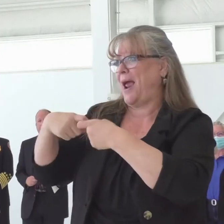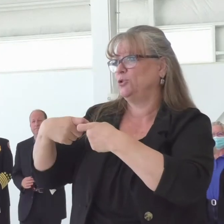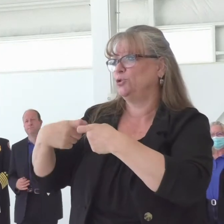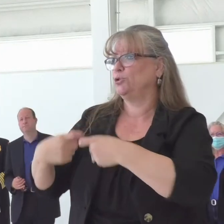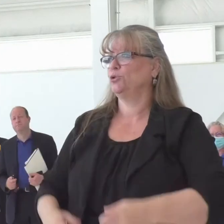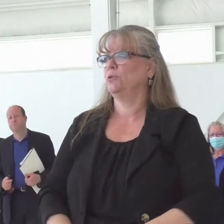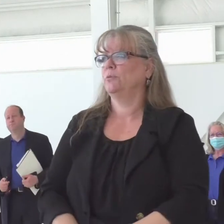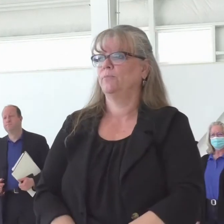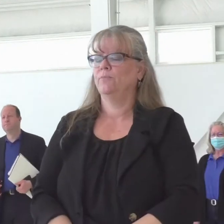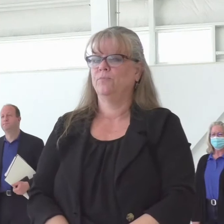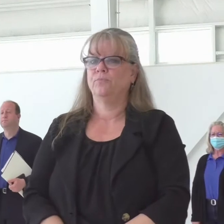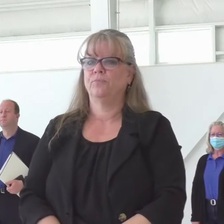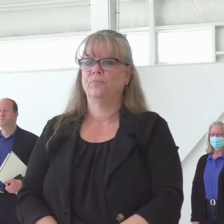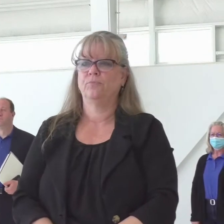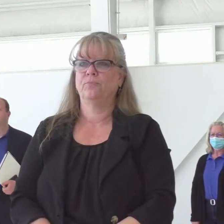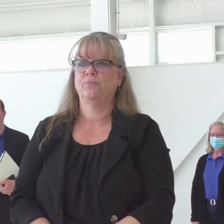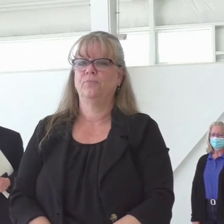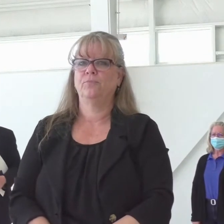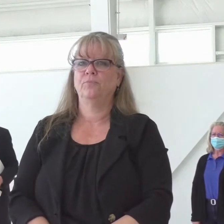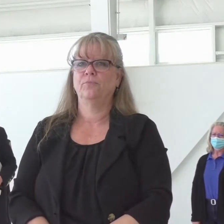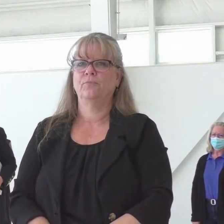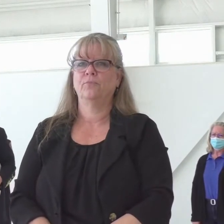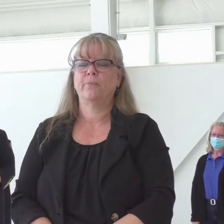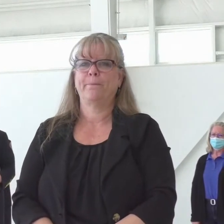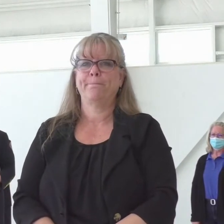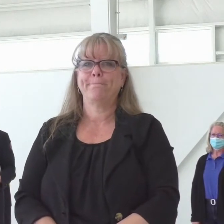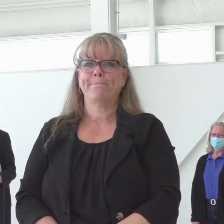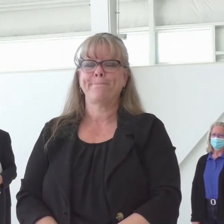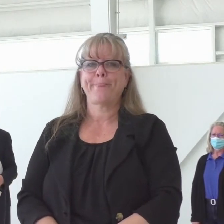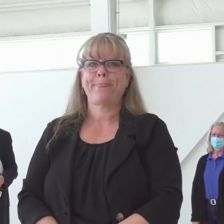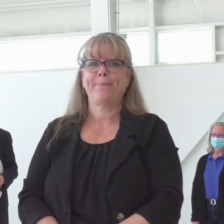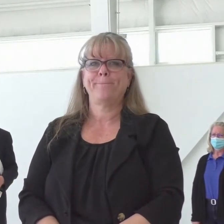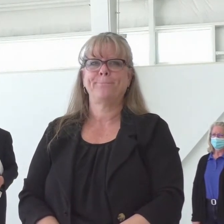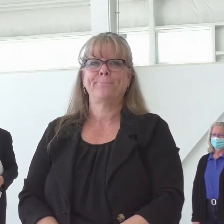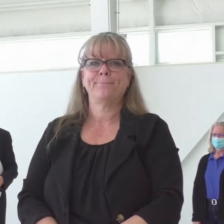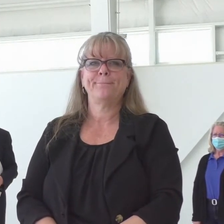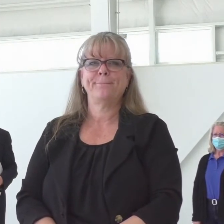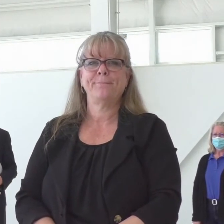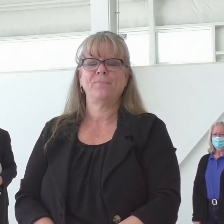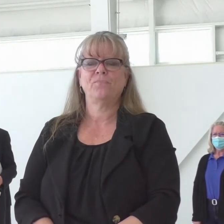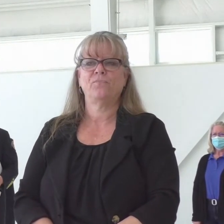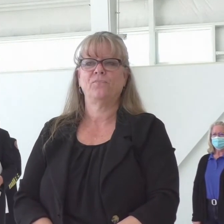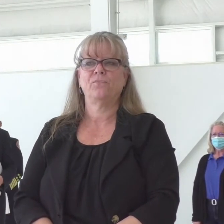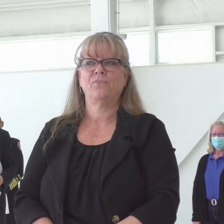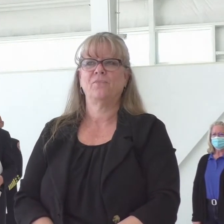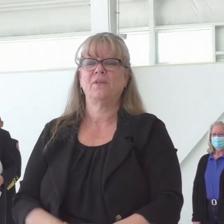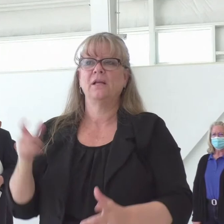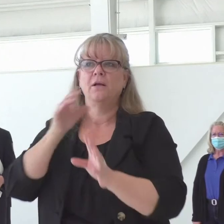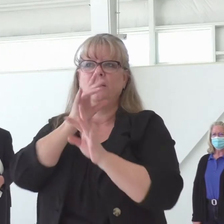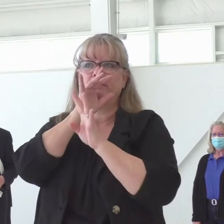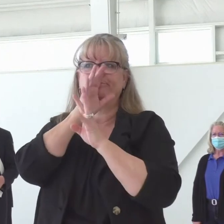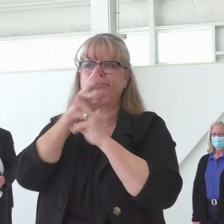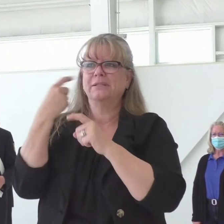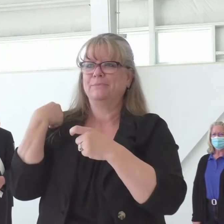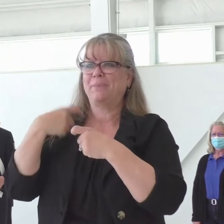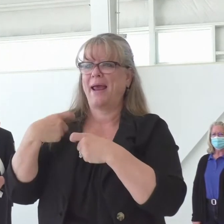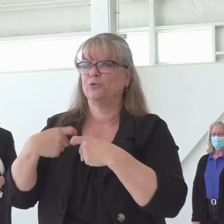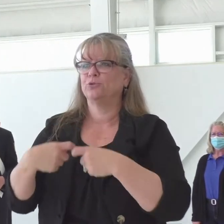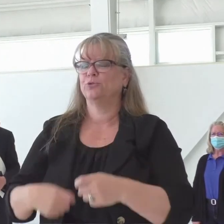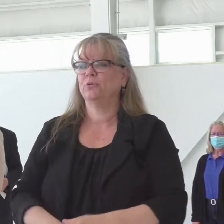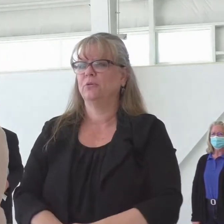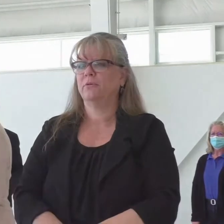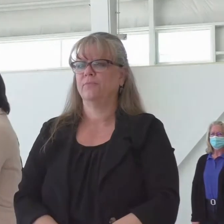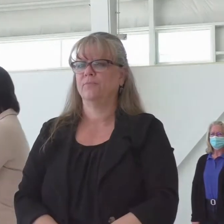us what is the plan to prevent the fires and prevent the disease last year?